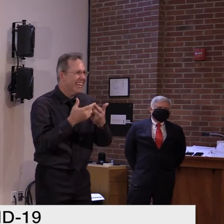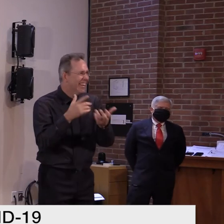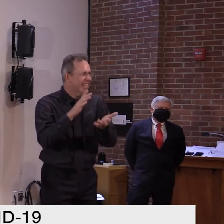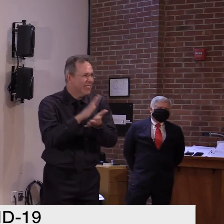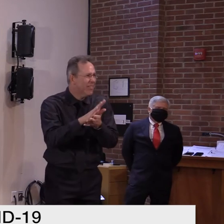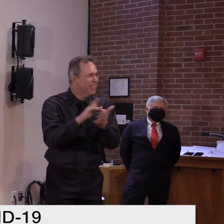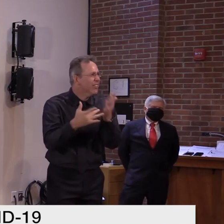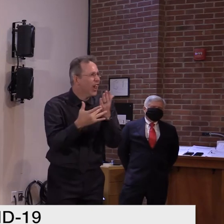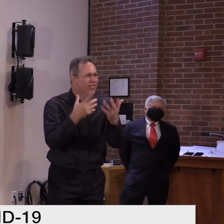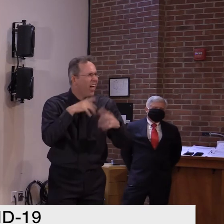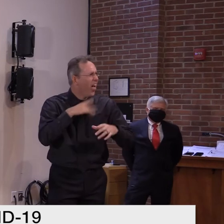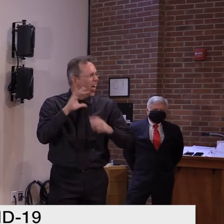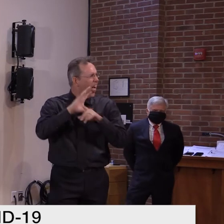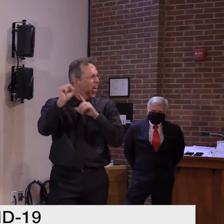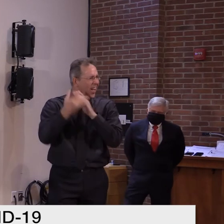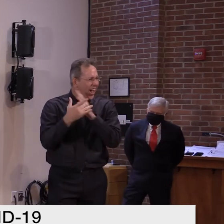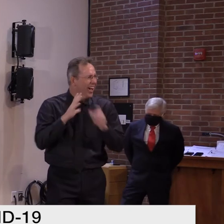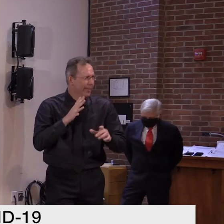Peter, VPR.